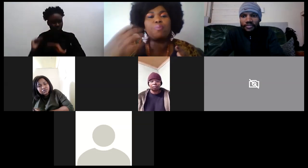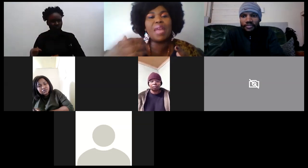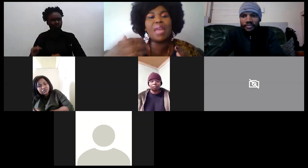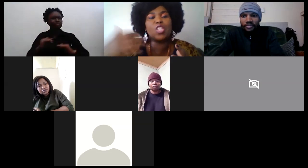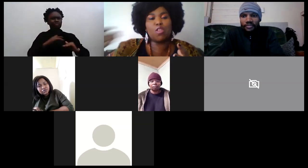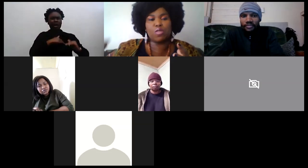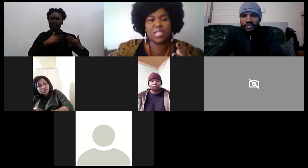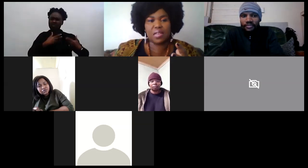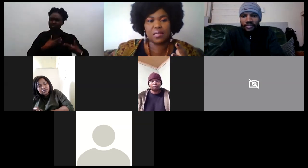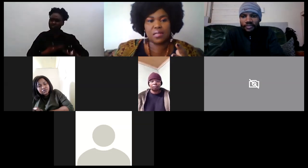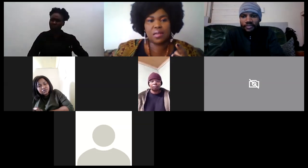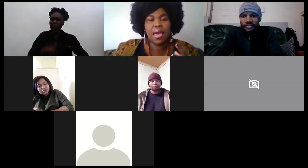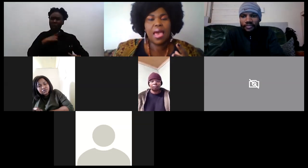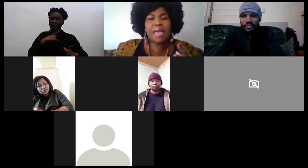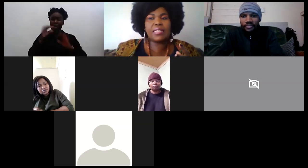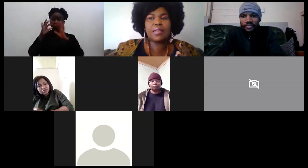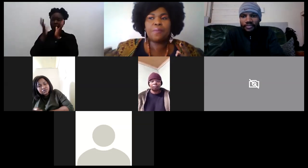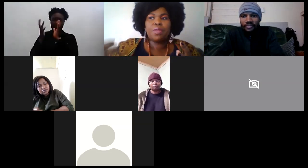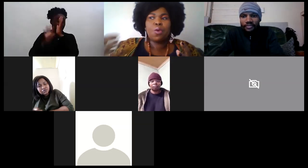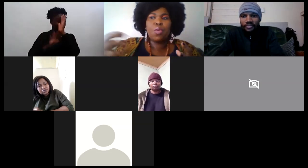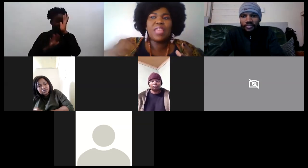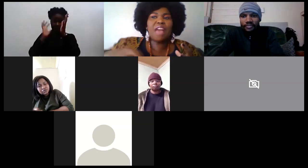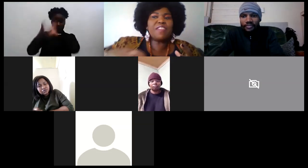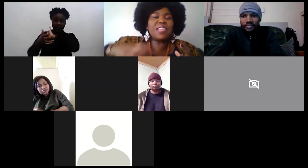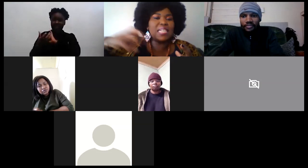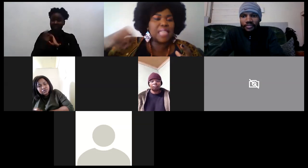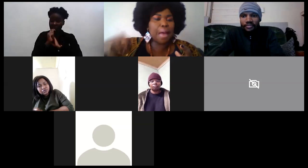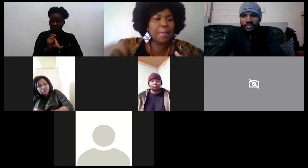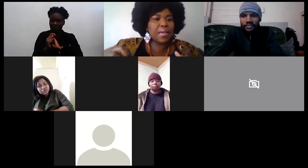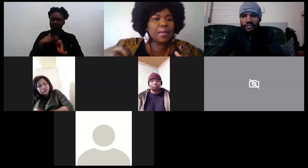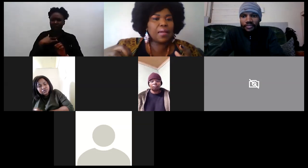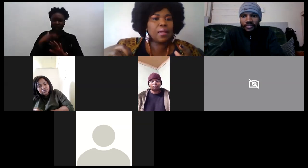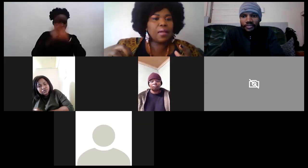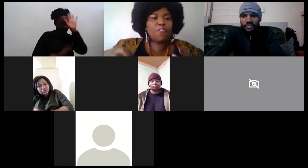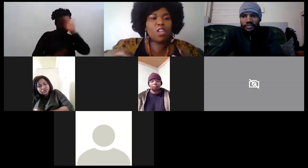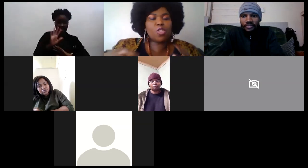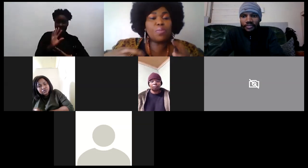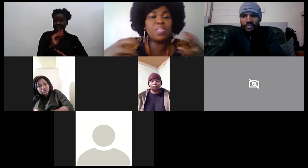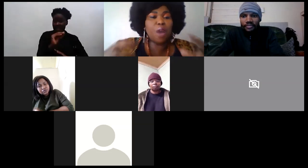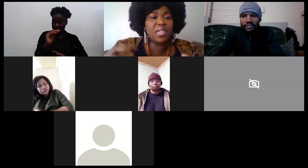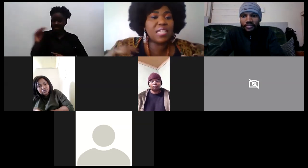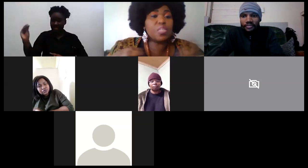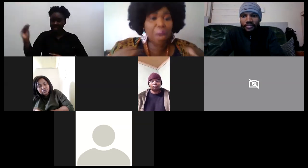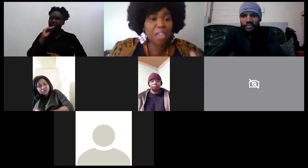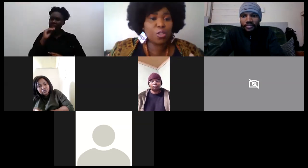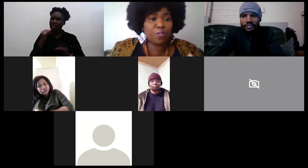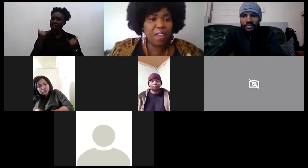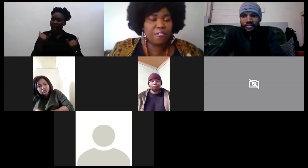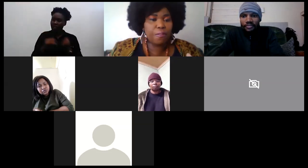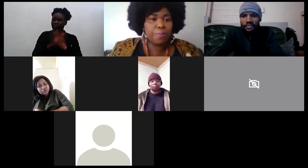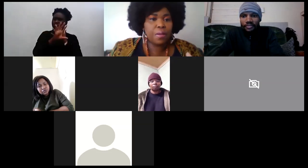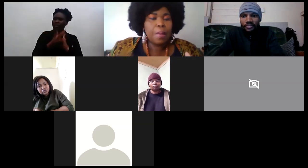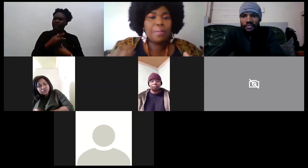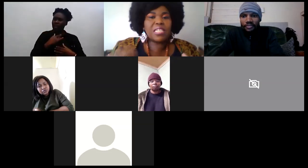we have to manage all those things and with everything that is happening of course to be despondent is part of